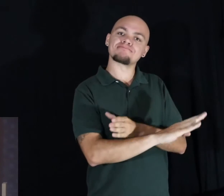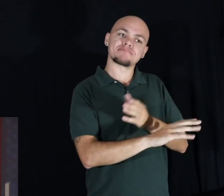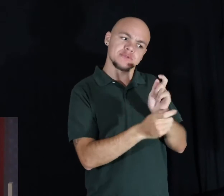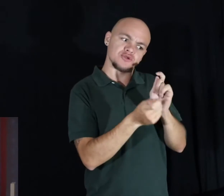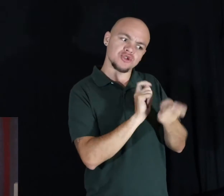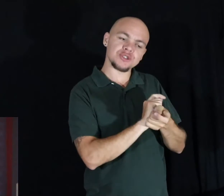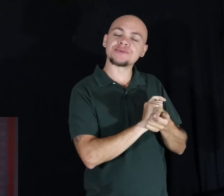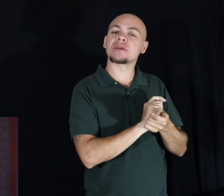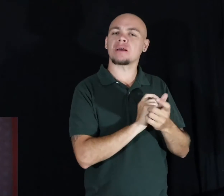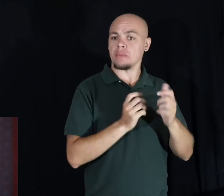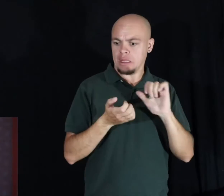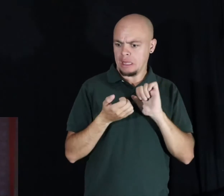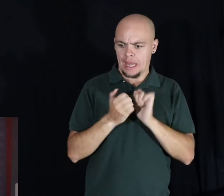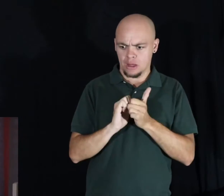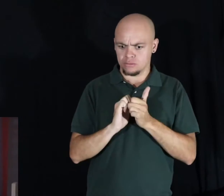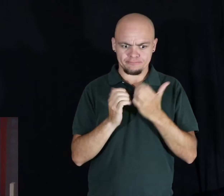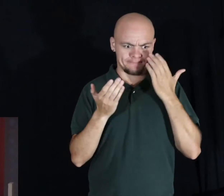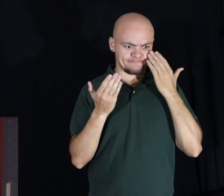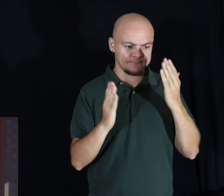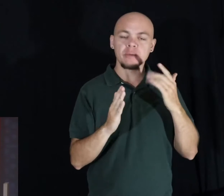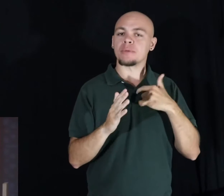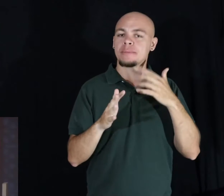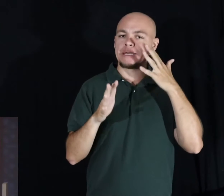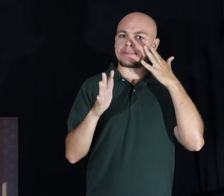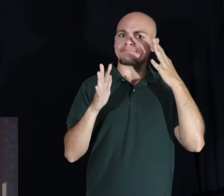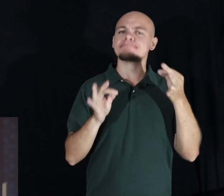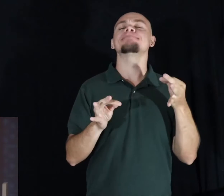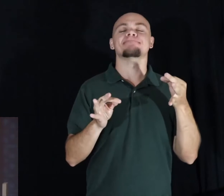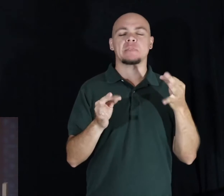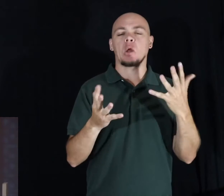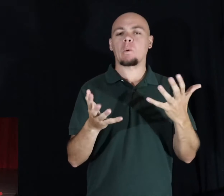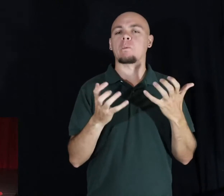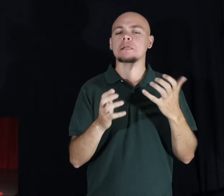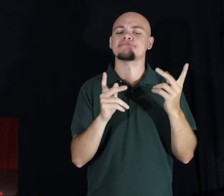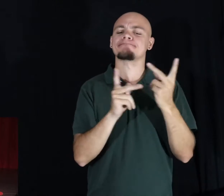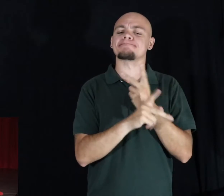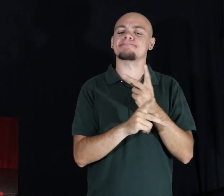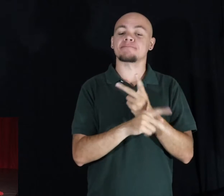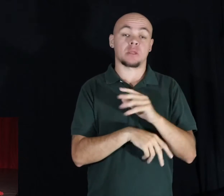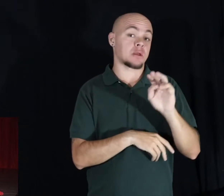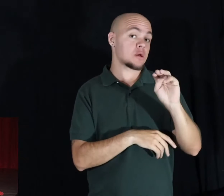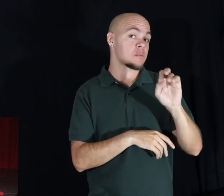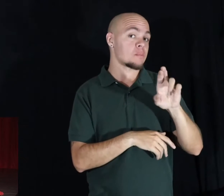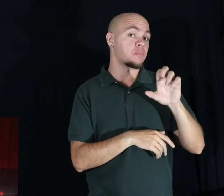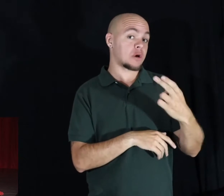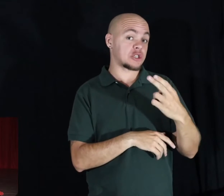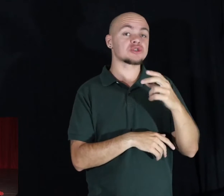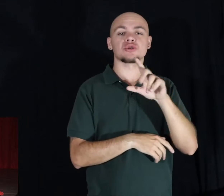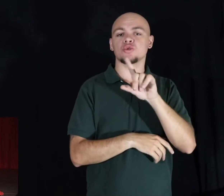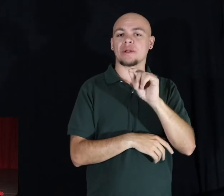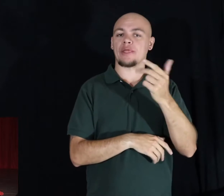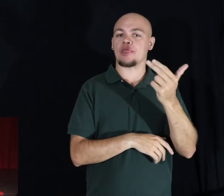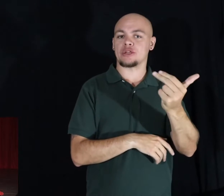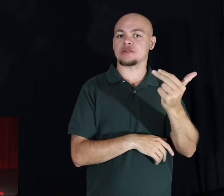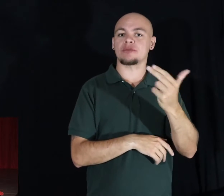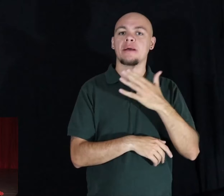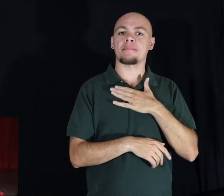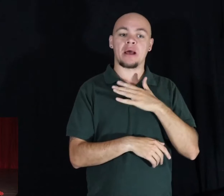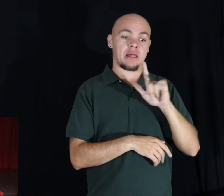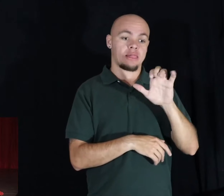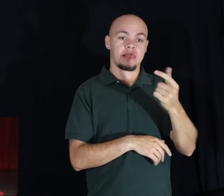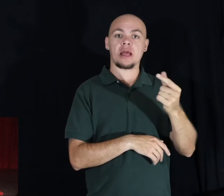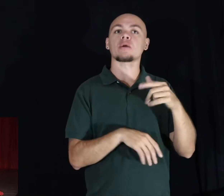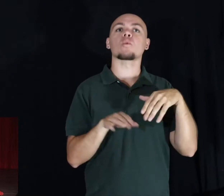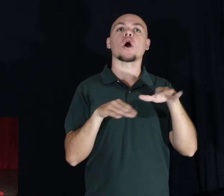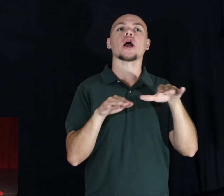Initially, I wasn't sure how, but I was determined to find a way. Now, in March of 2013, I broke my leg while I was